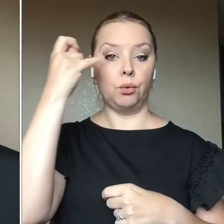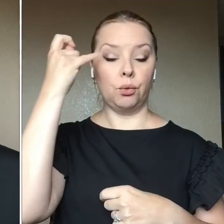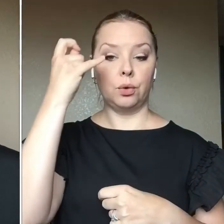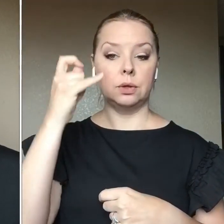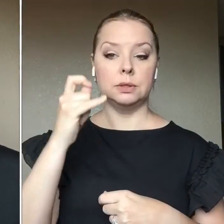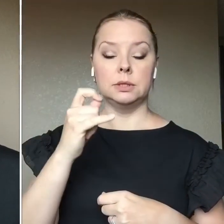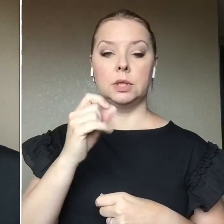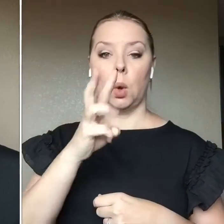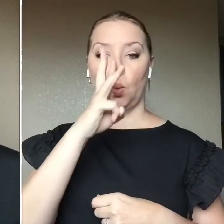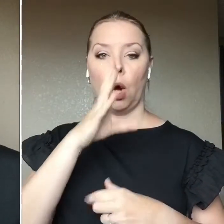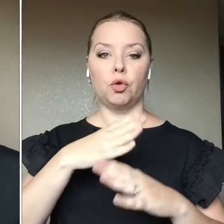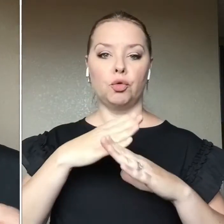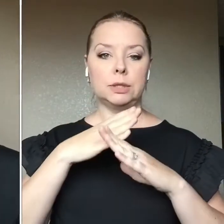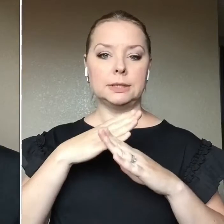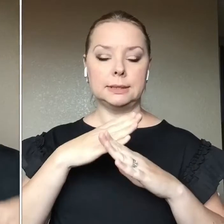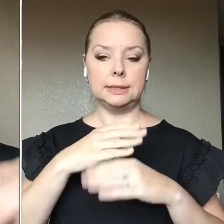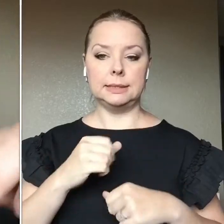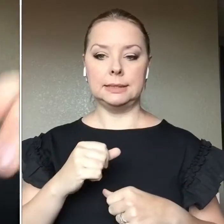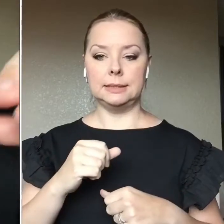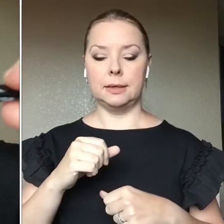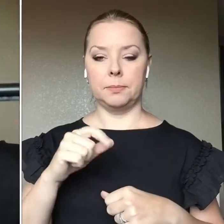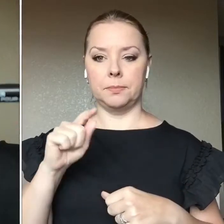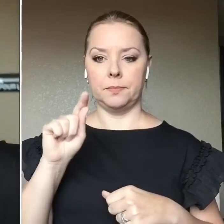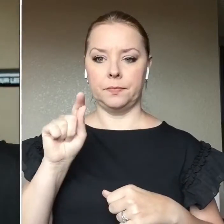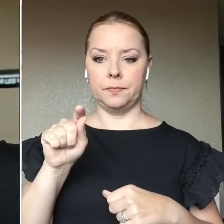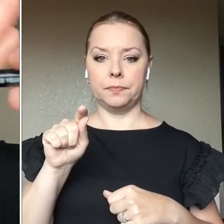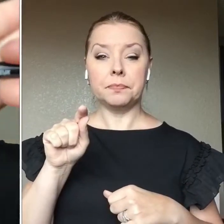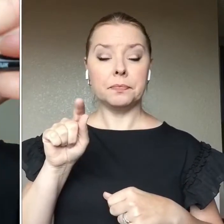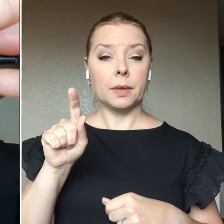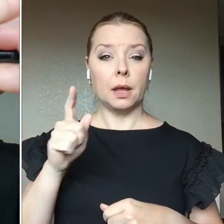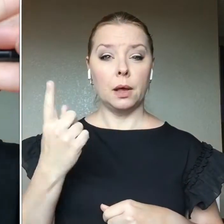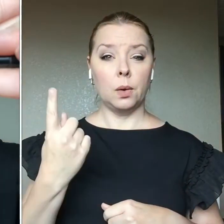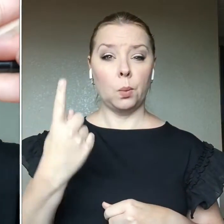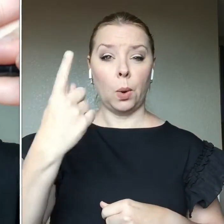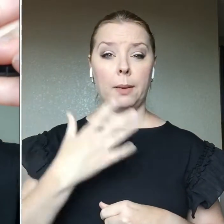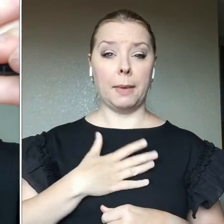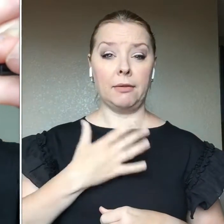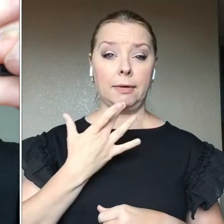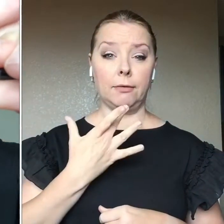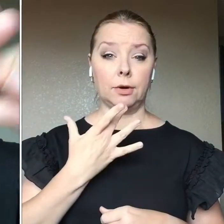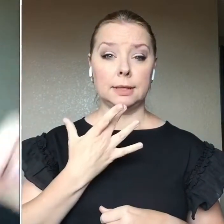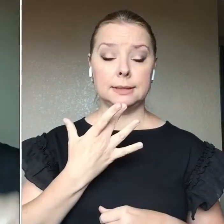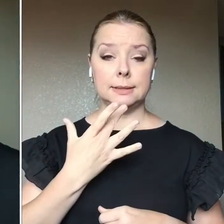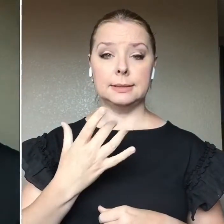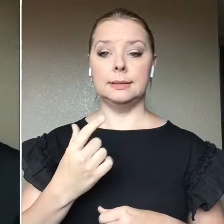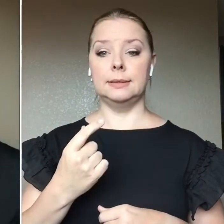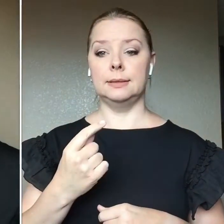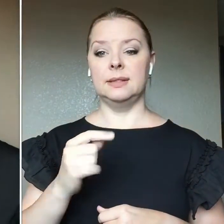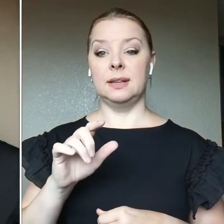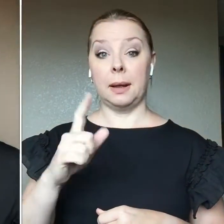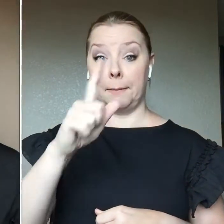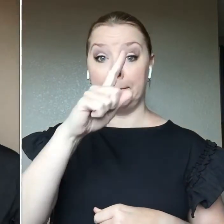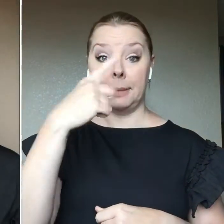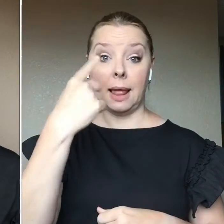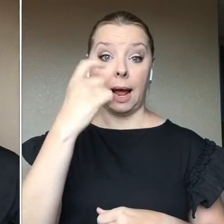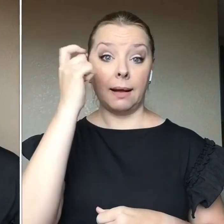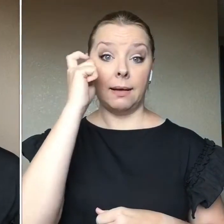resistant is one of my favorites. Um, black eyeliner is my obsession, black